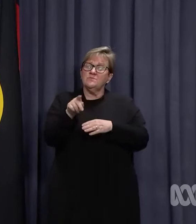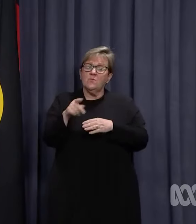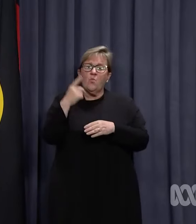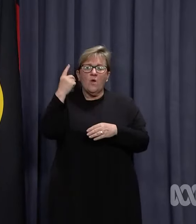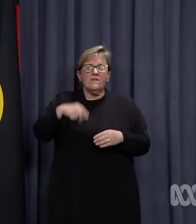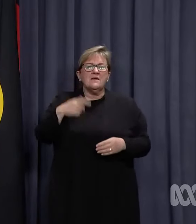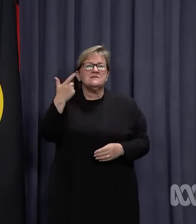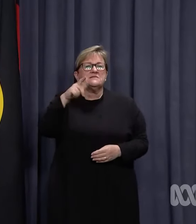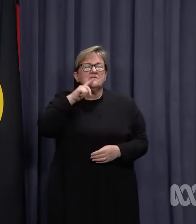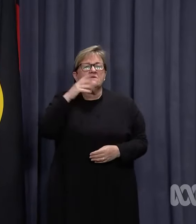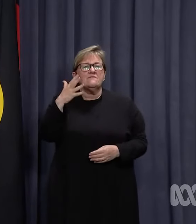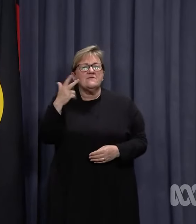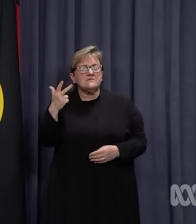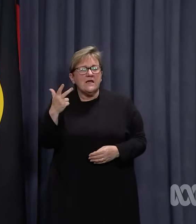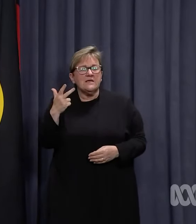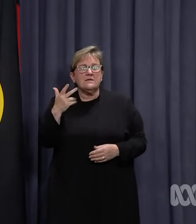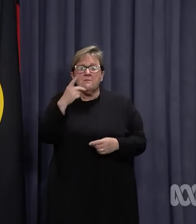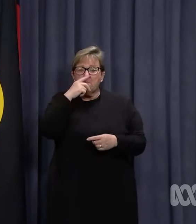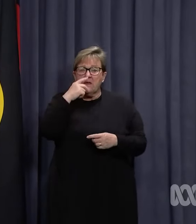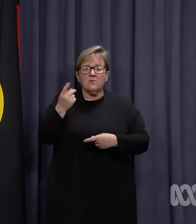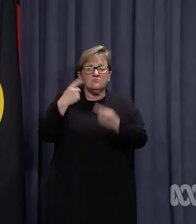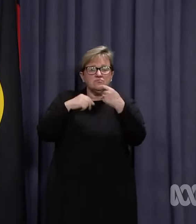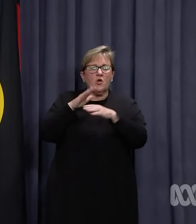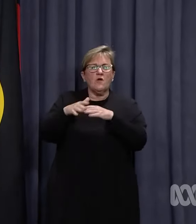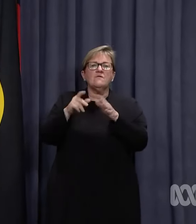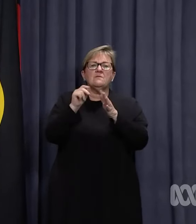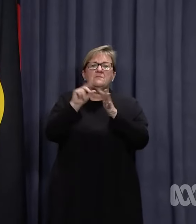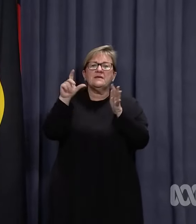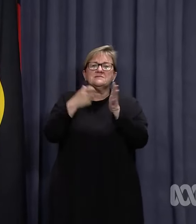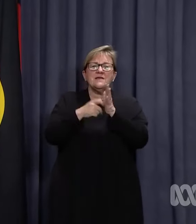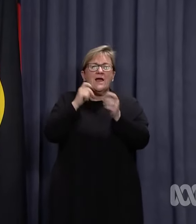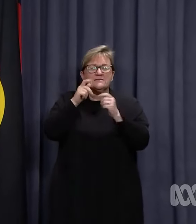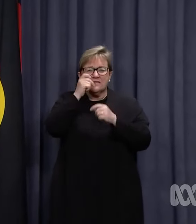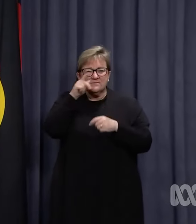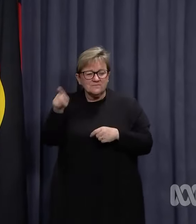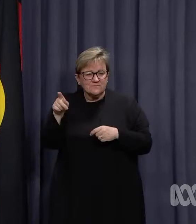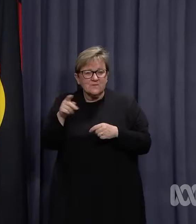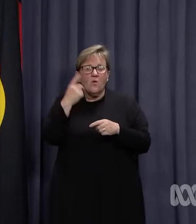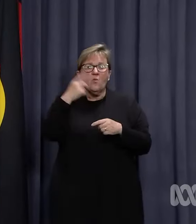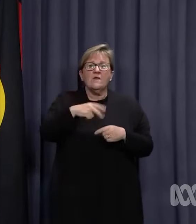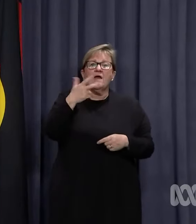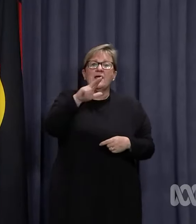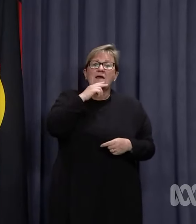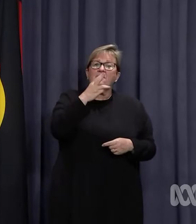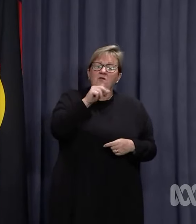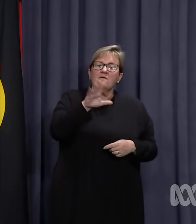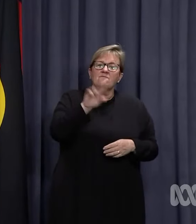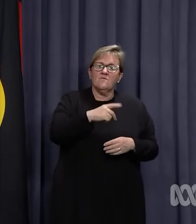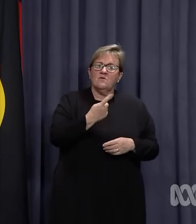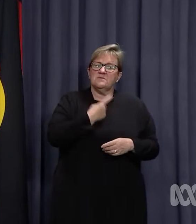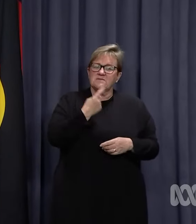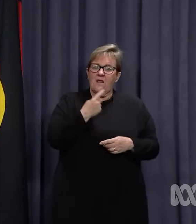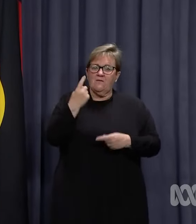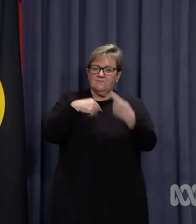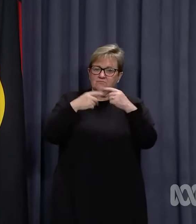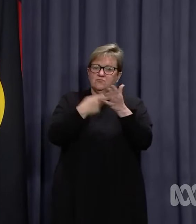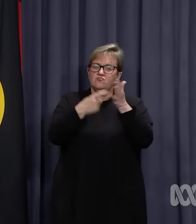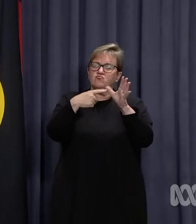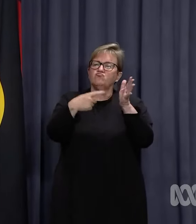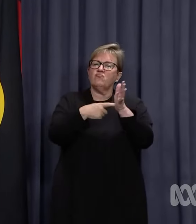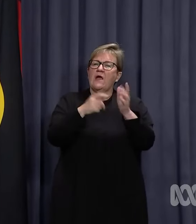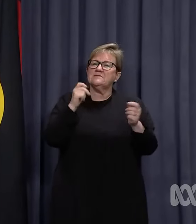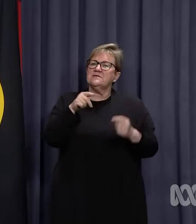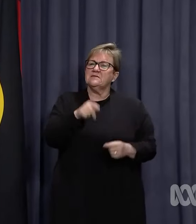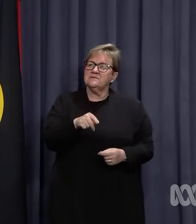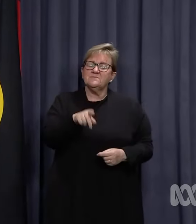,758 were confirmed via PCR test and 1,836 were self-reported rat tests.